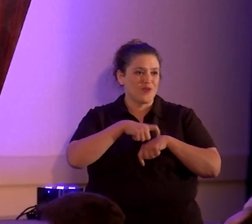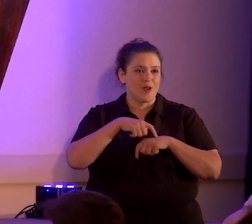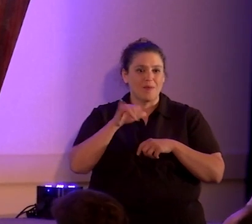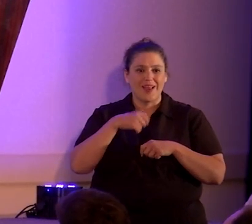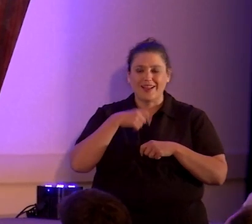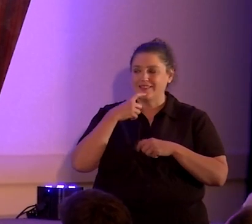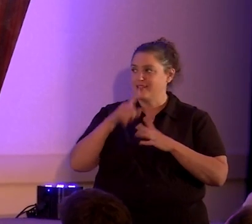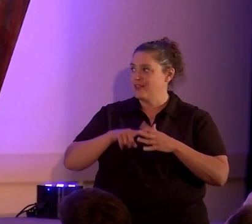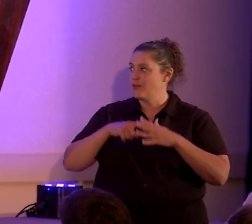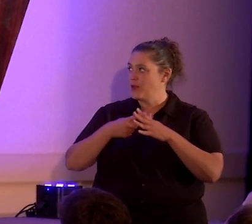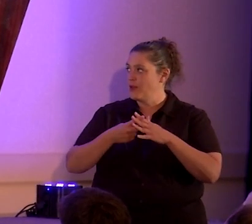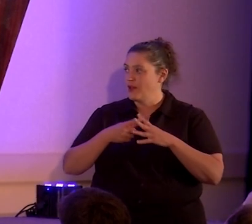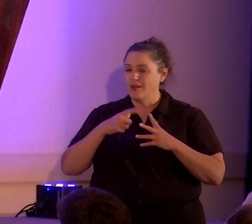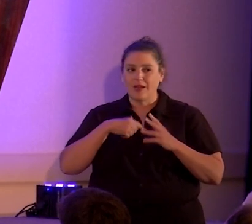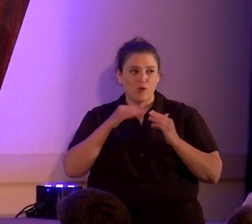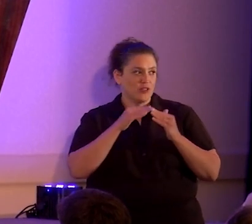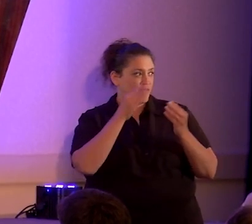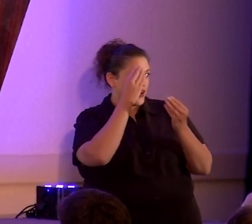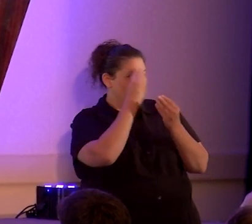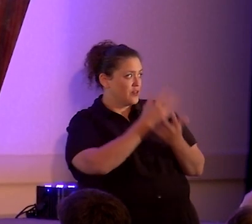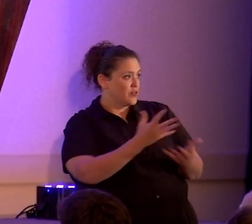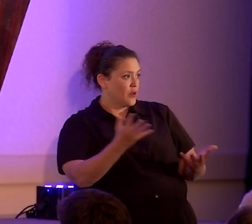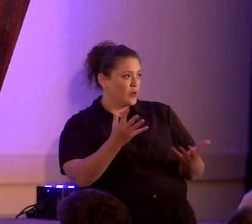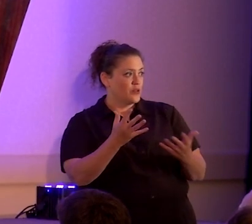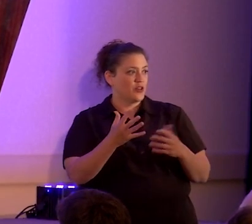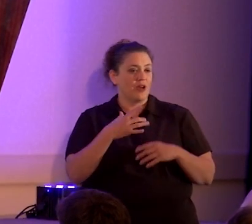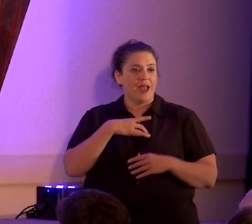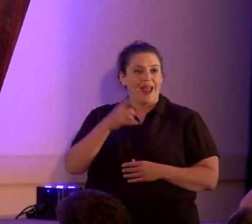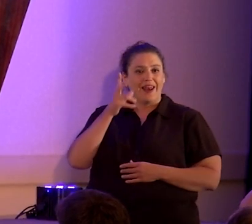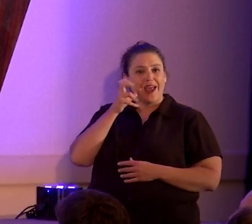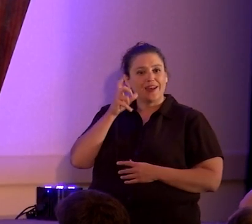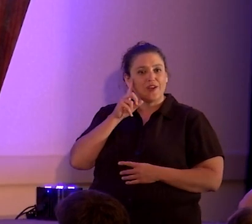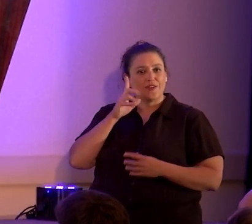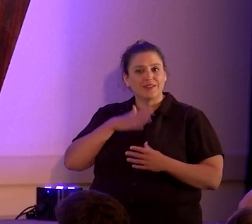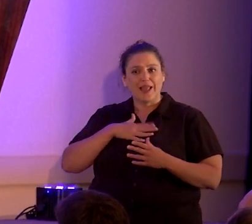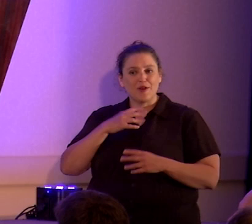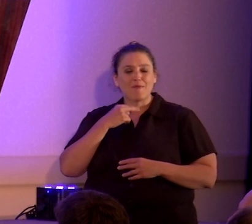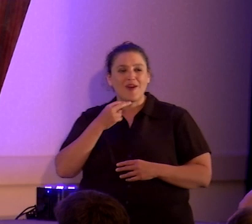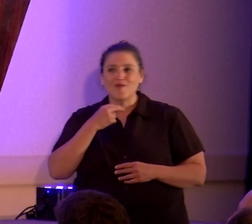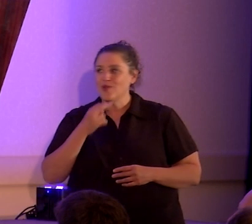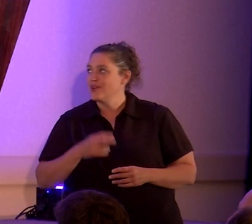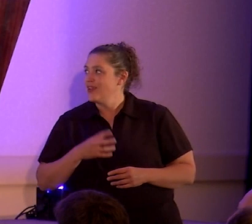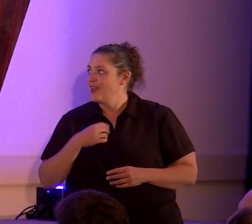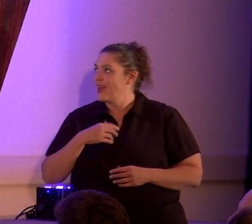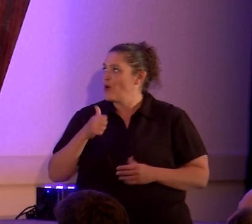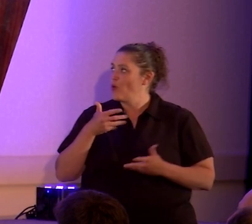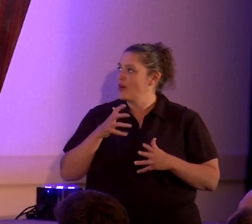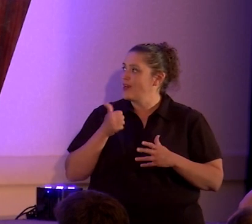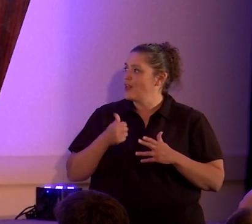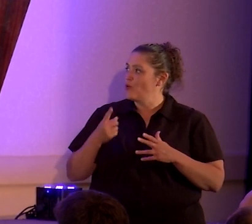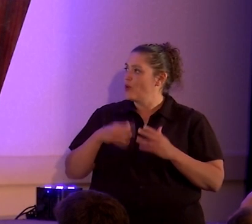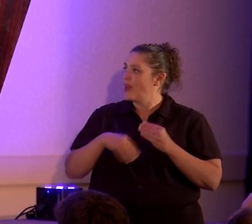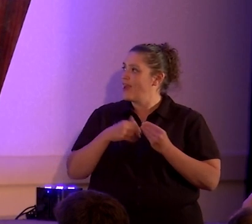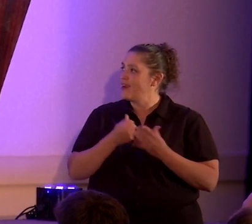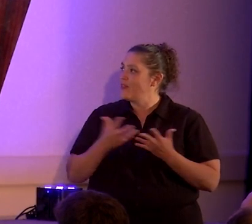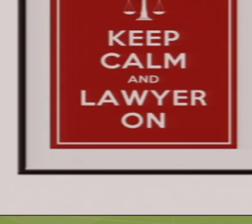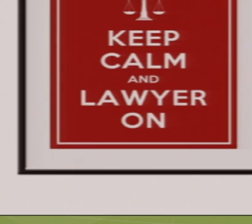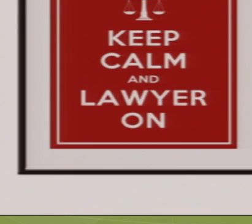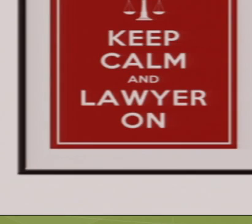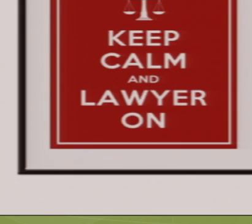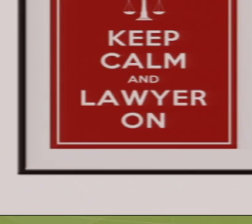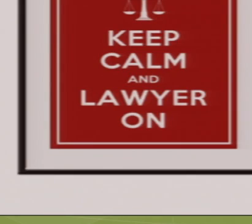beginning, I was fair disclosure. I like to hear the sound of my voice. And I wouldn't let anybody get a word in edgewise. So,